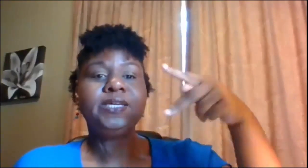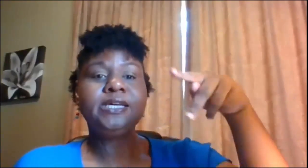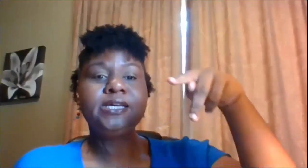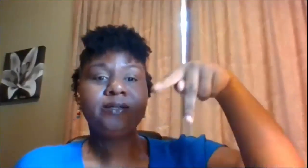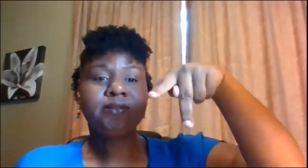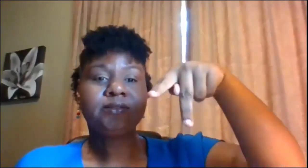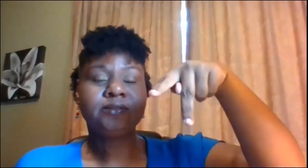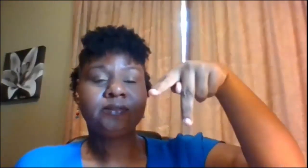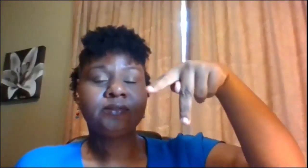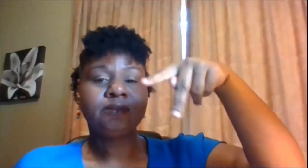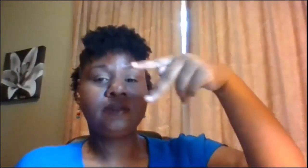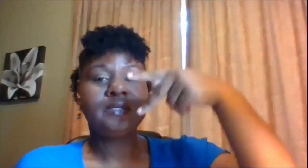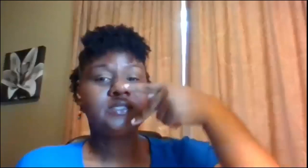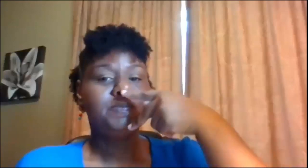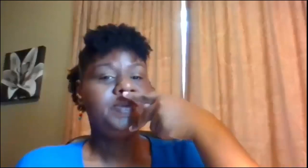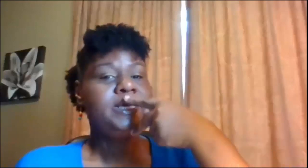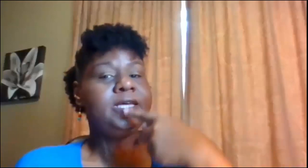P is pink